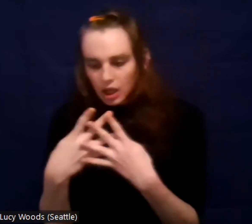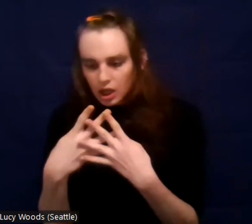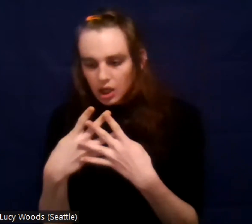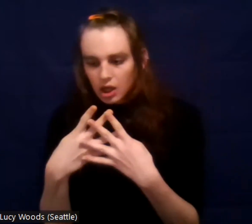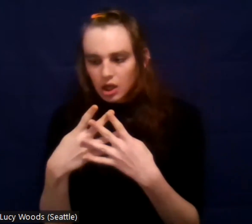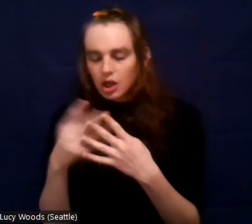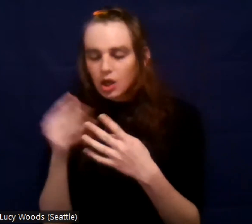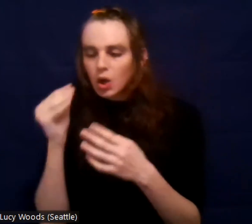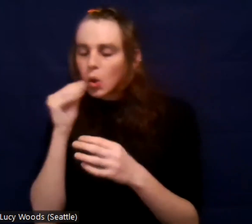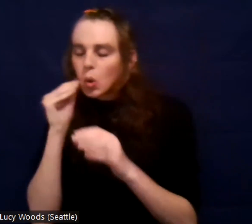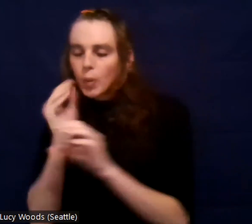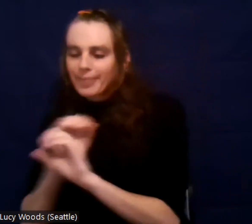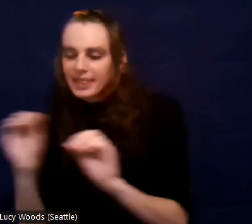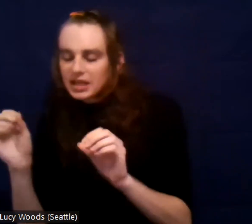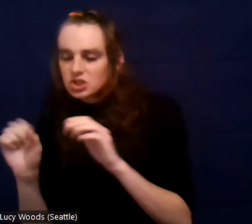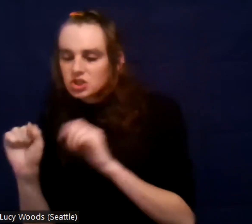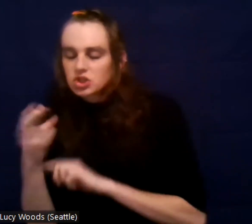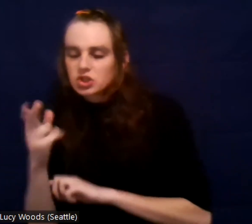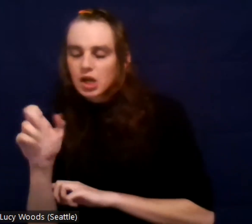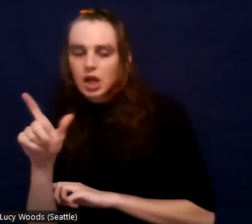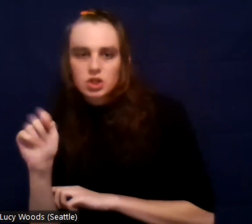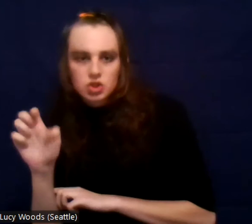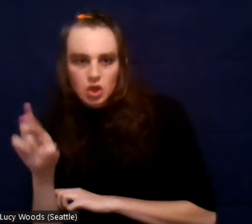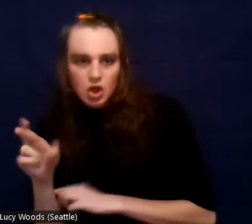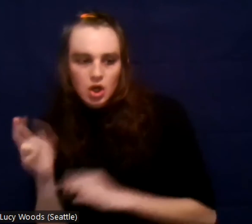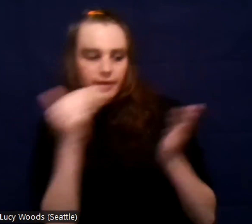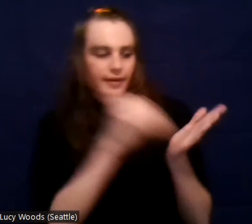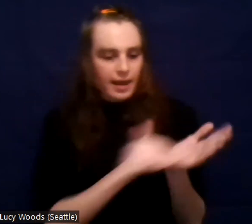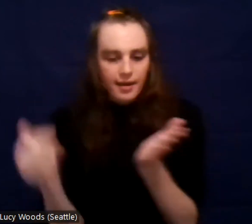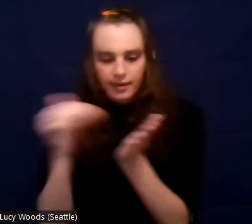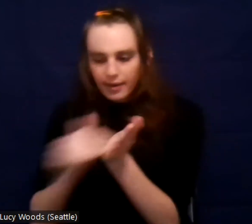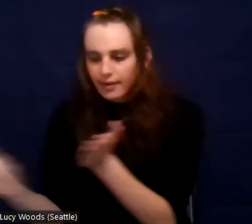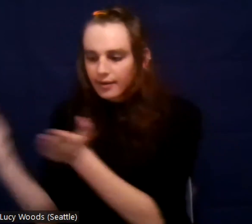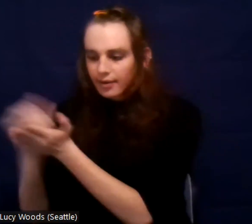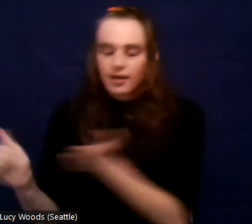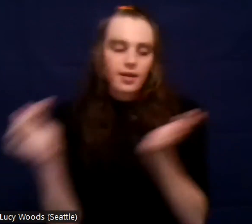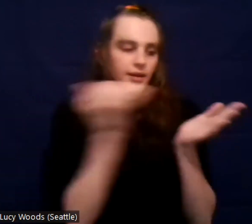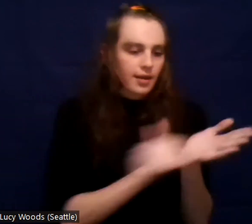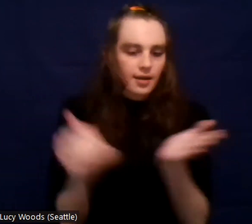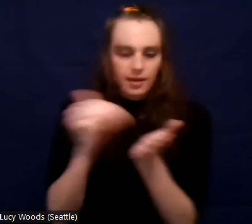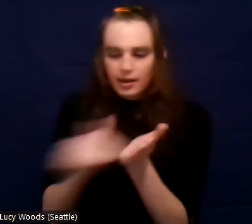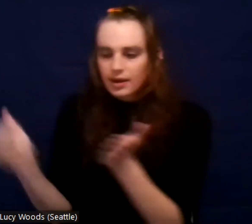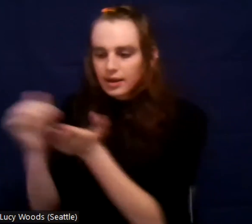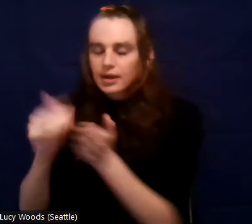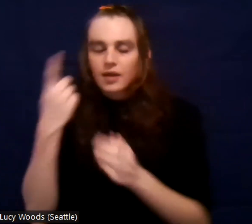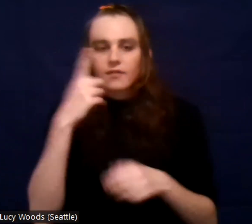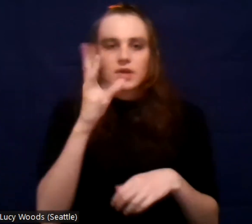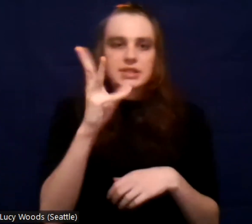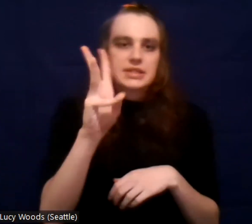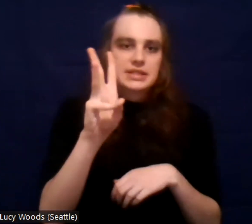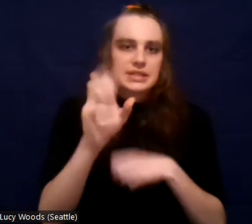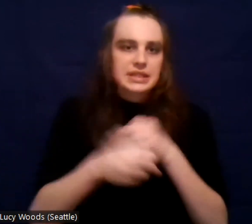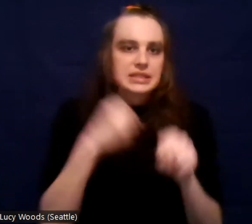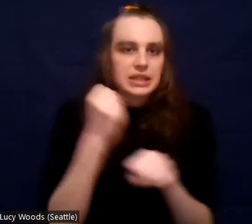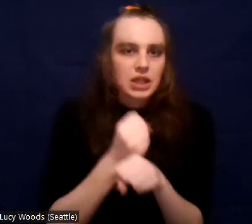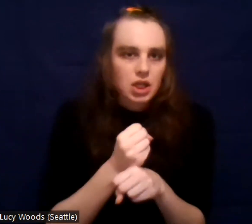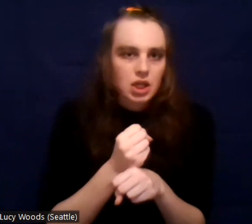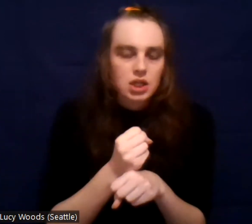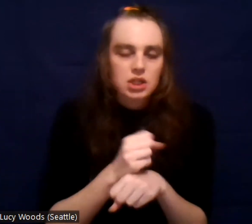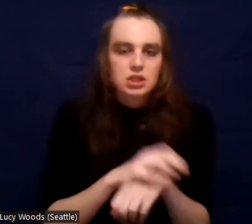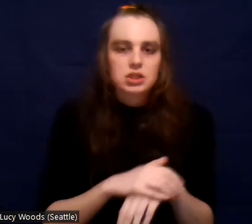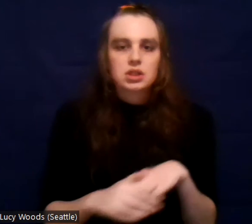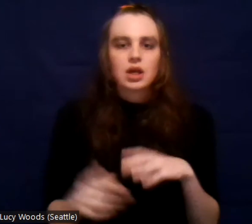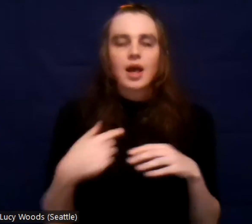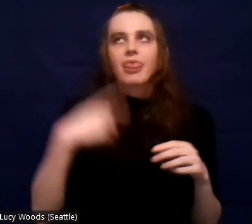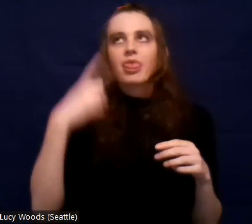and I, I, I tried everything, um, six consecutive years. It would, it was in my mind if I get the girl or if I